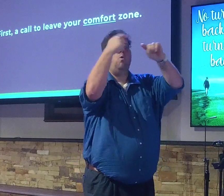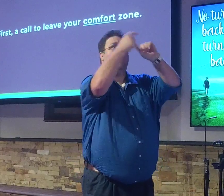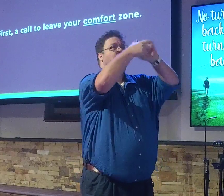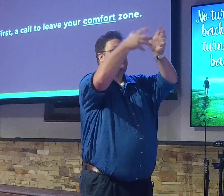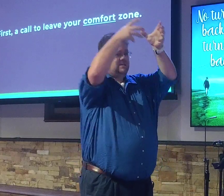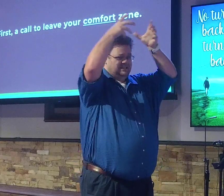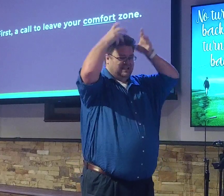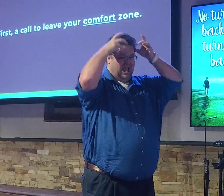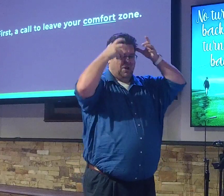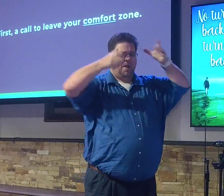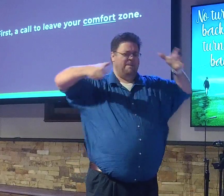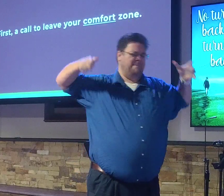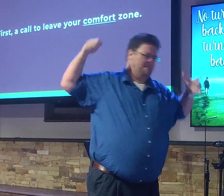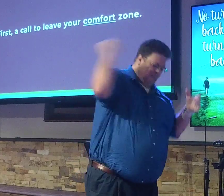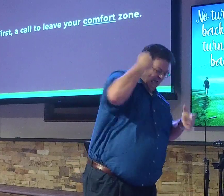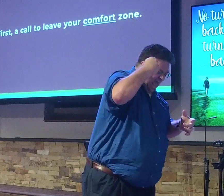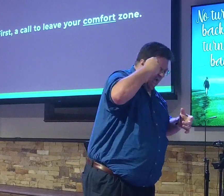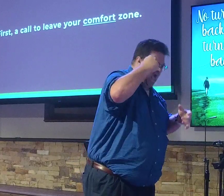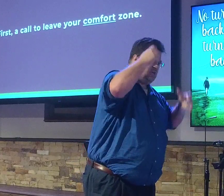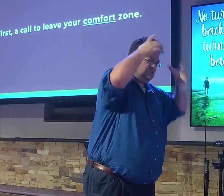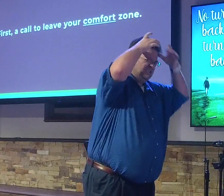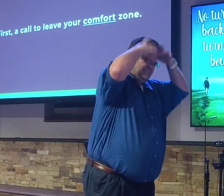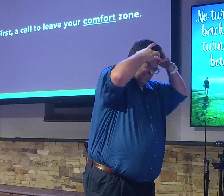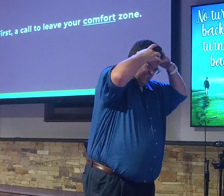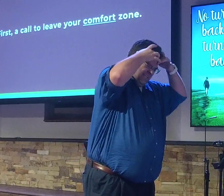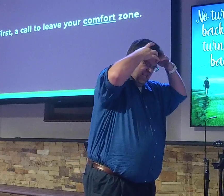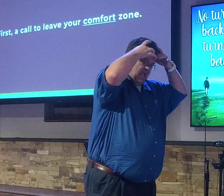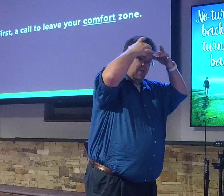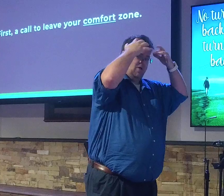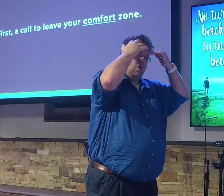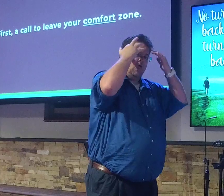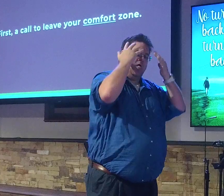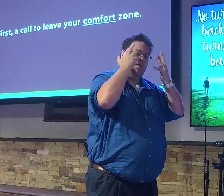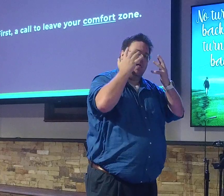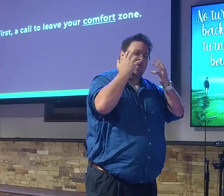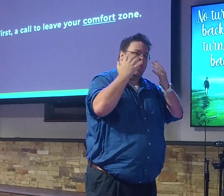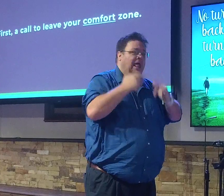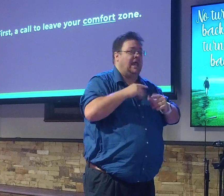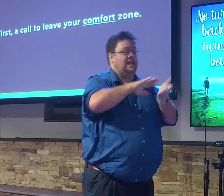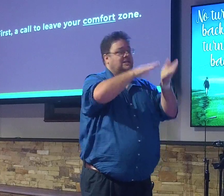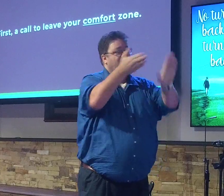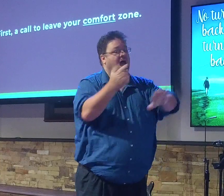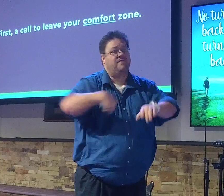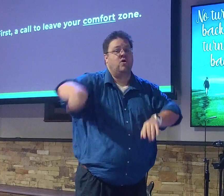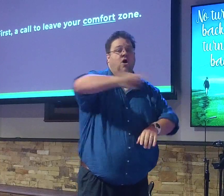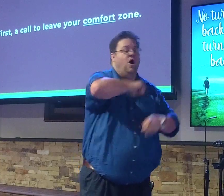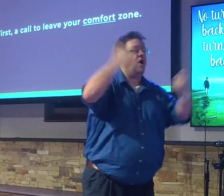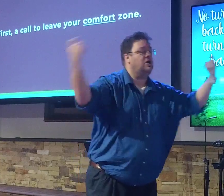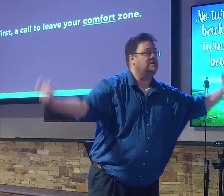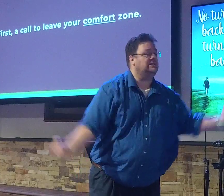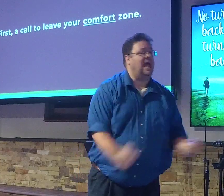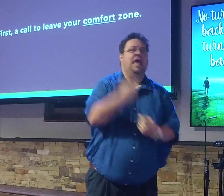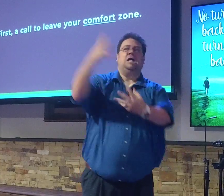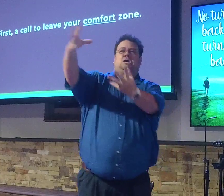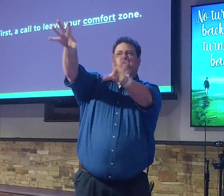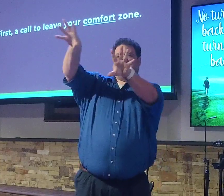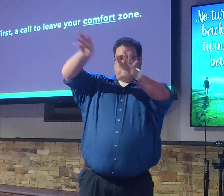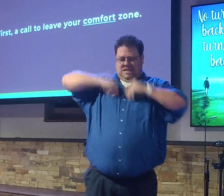And he died for our sin. He took our sin upon him. And I want you to know none of that was convenient for